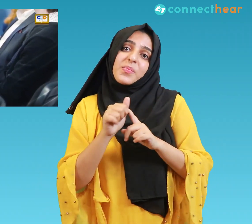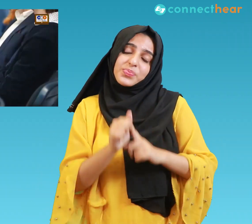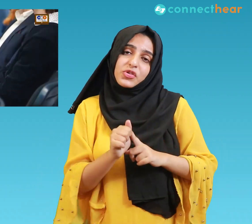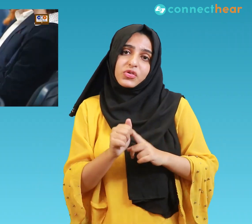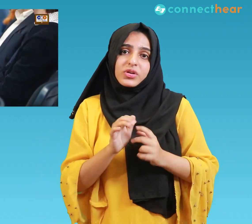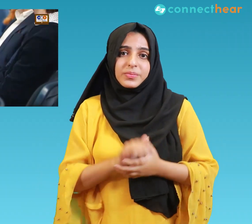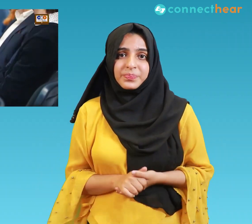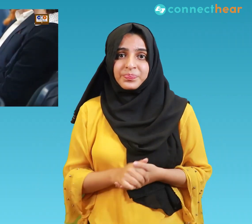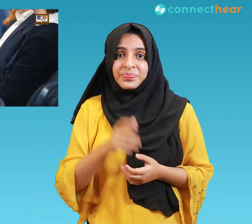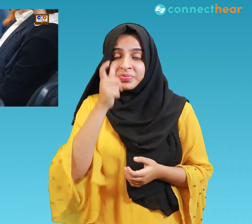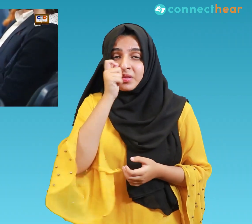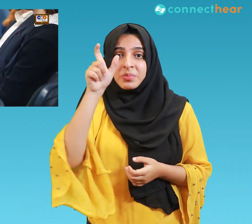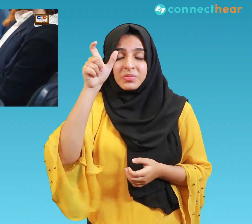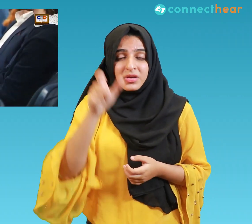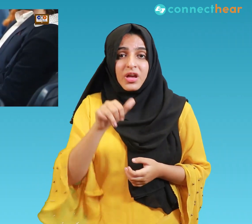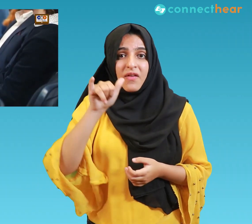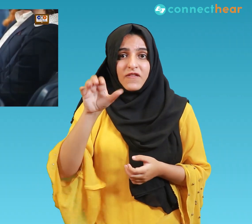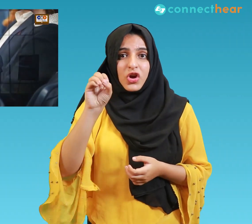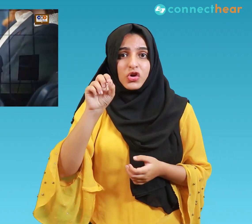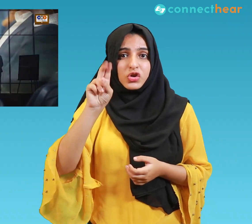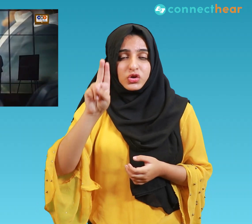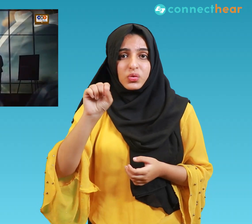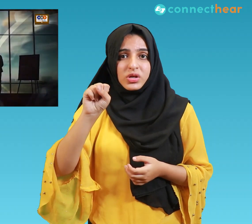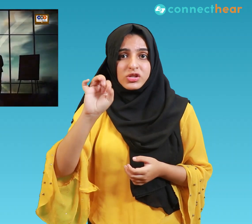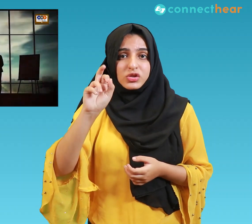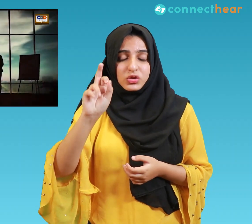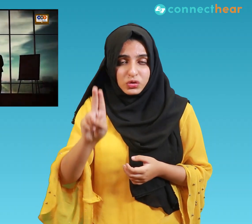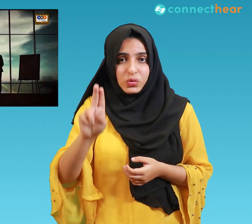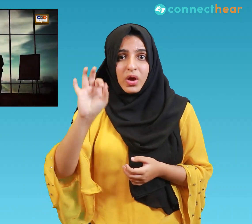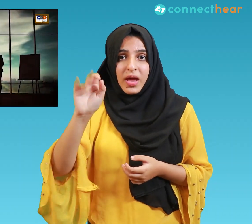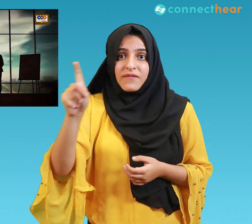Yusuf said. Adding that nobody in Pakistan wants to impose a war.